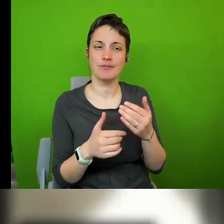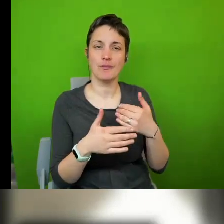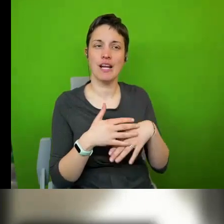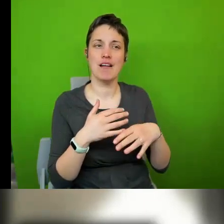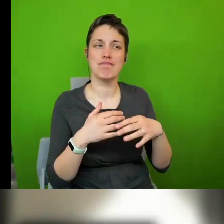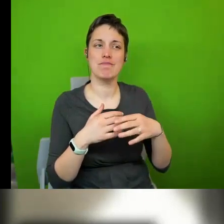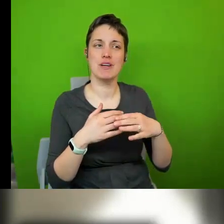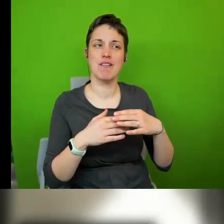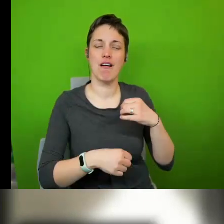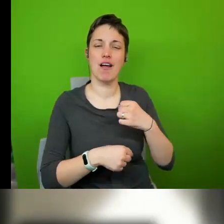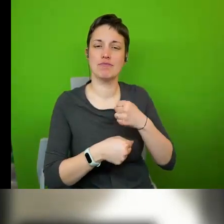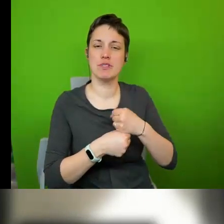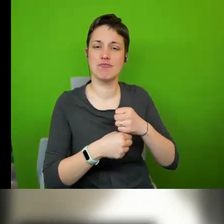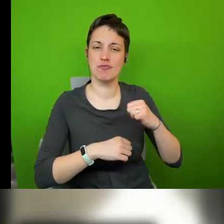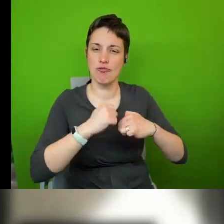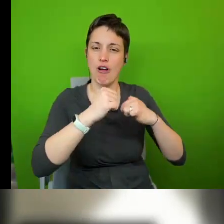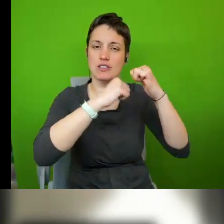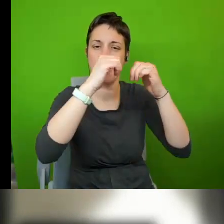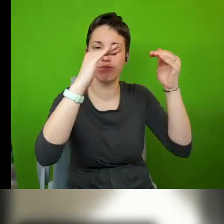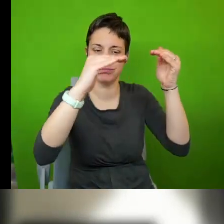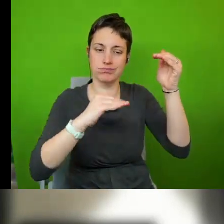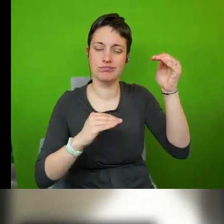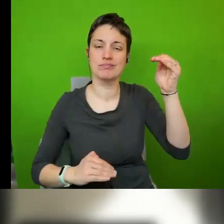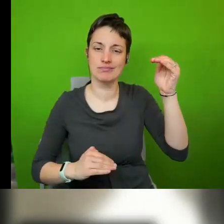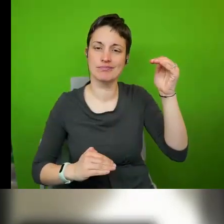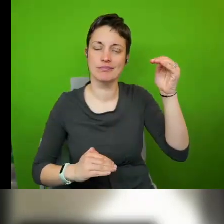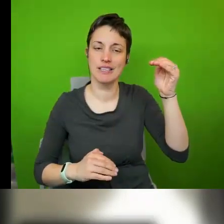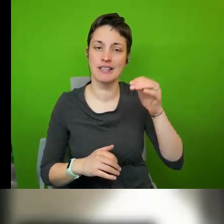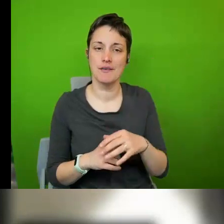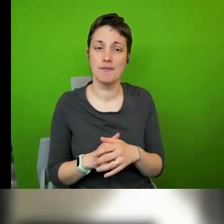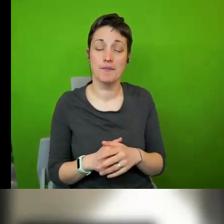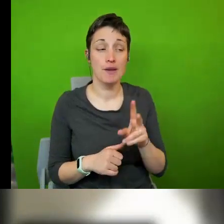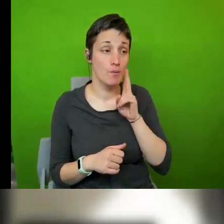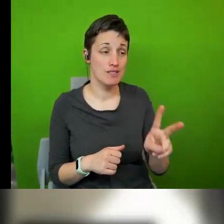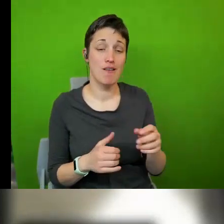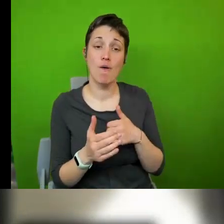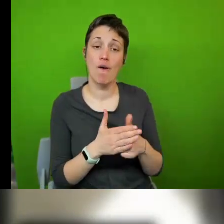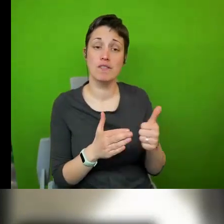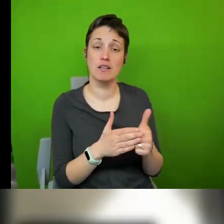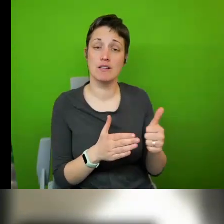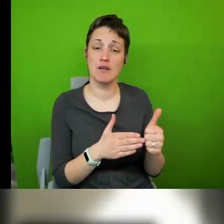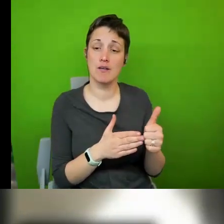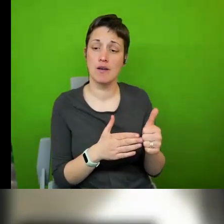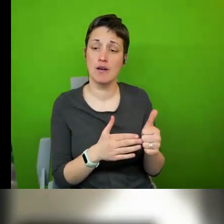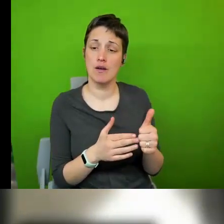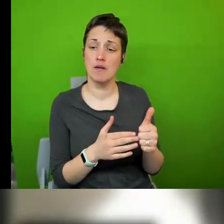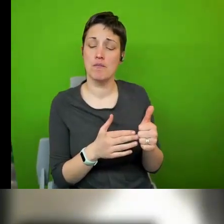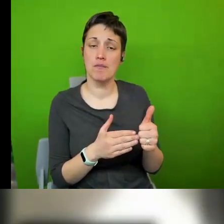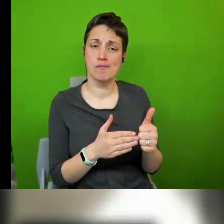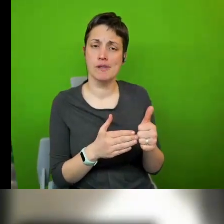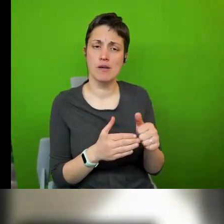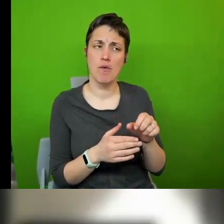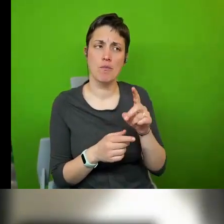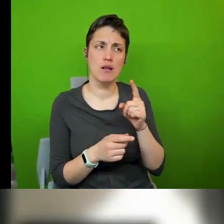and um i think we see this very often when we when you watch encounters of different cities and city